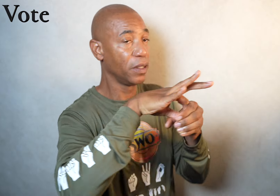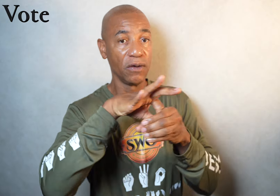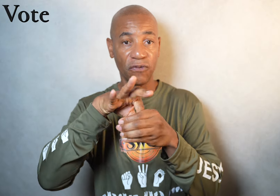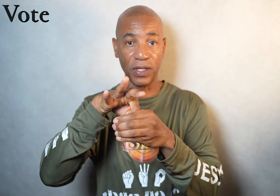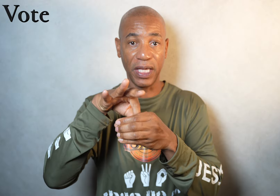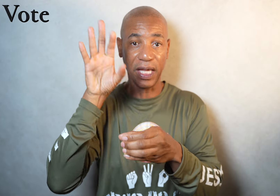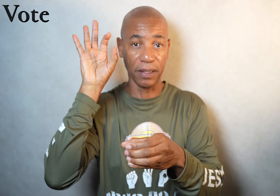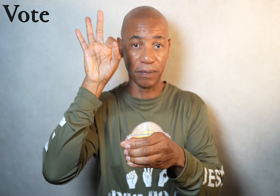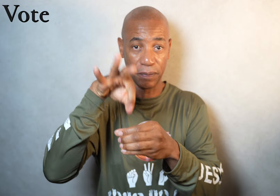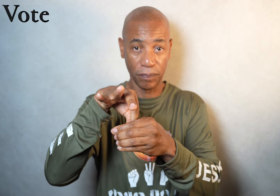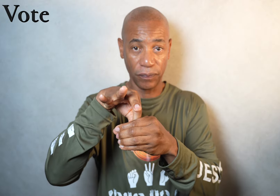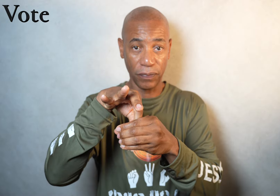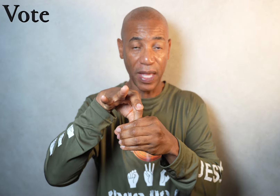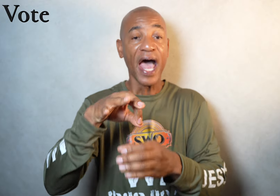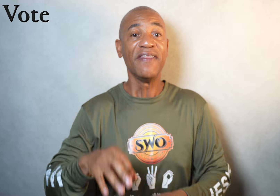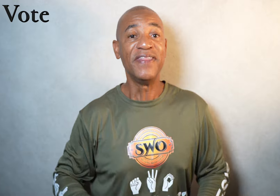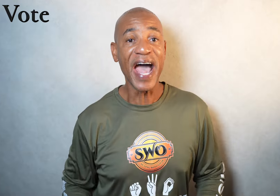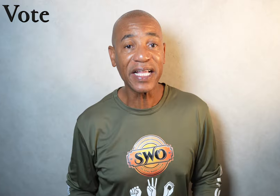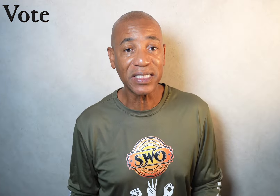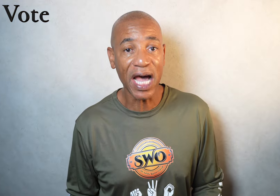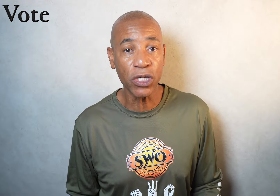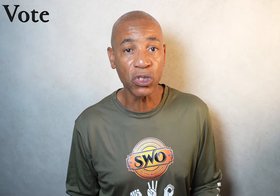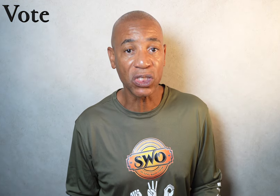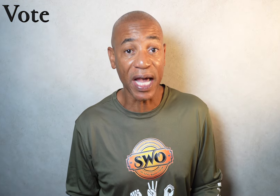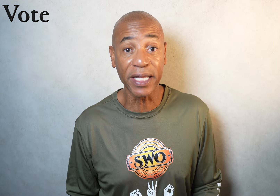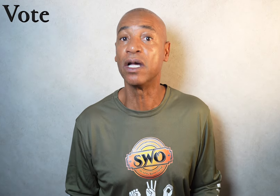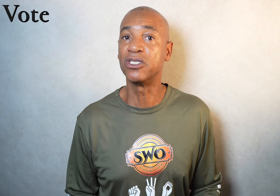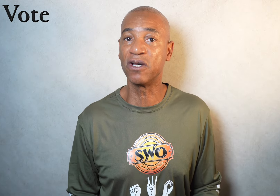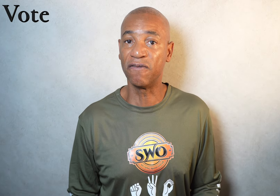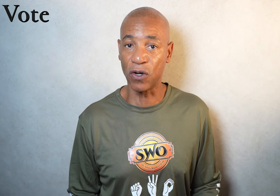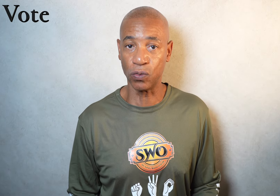Front again. That is how you sign to vote.